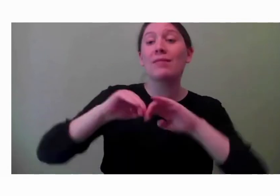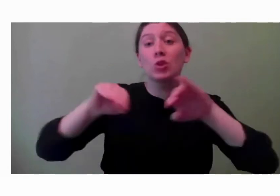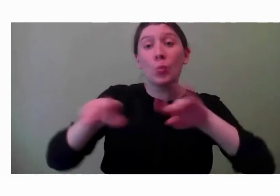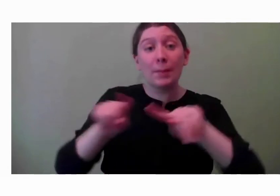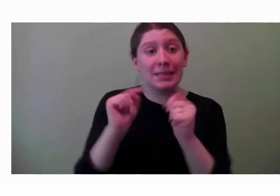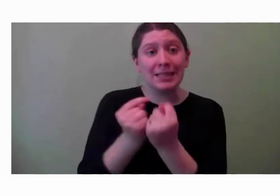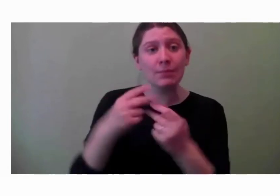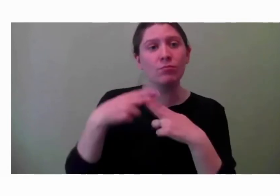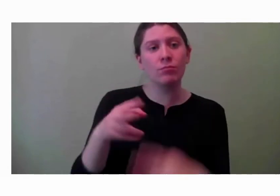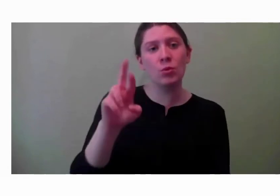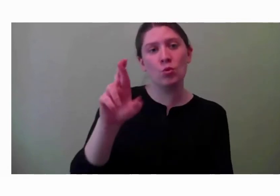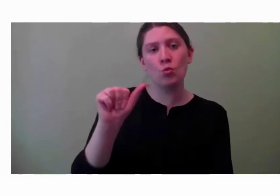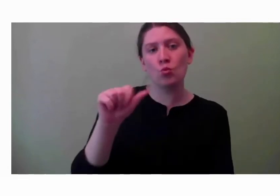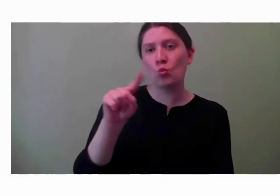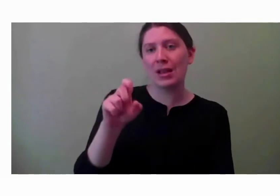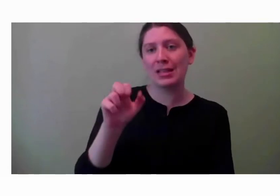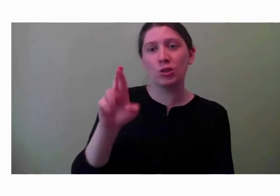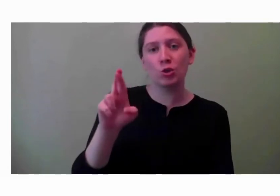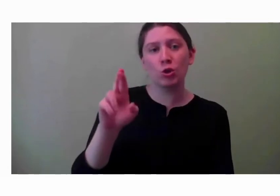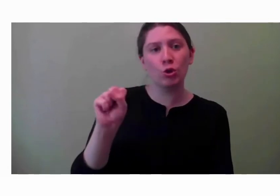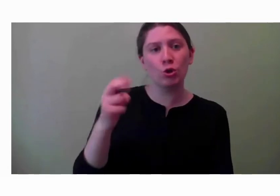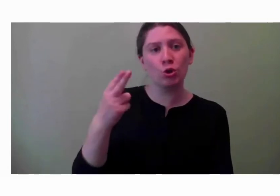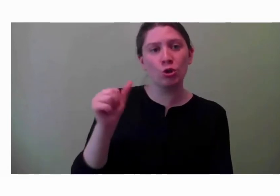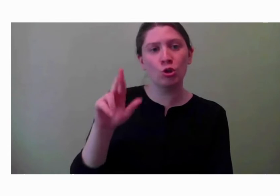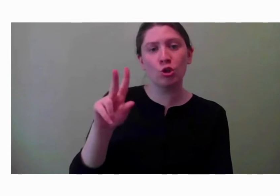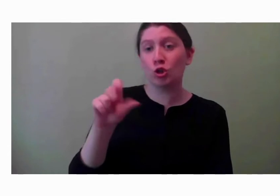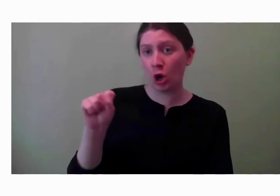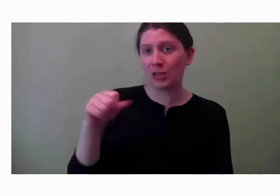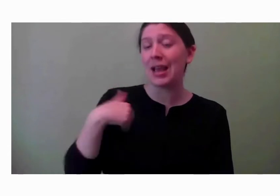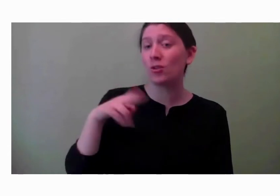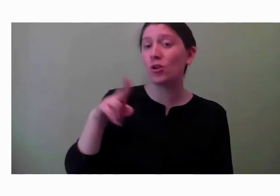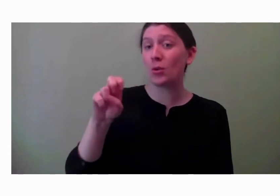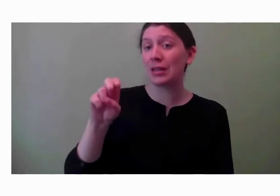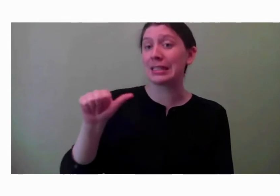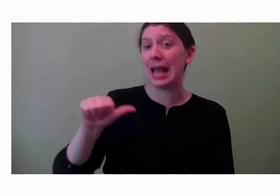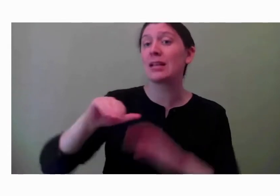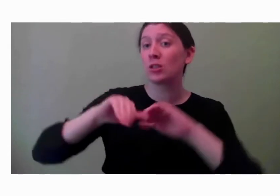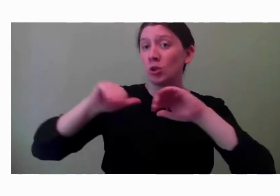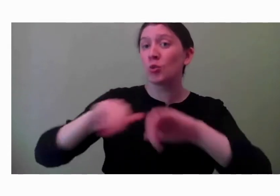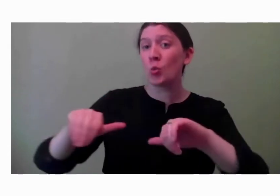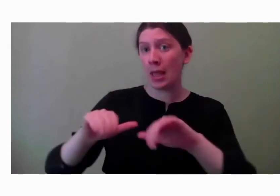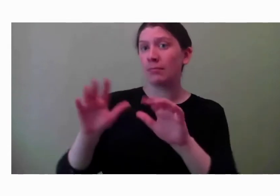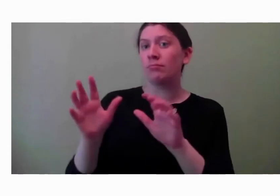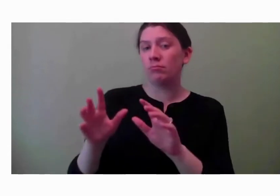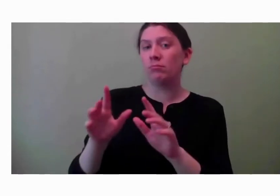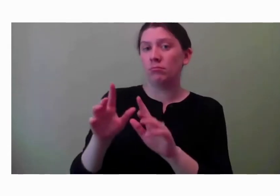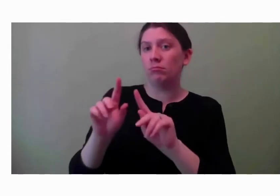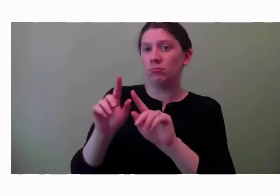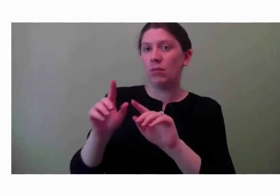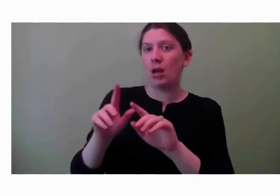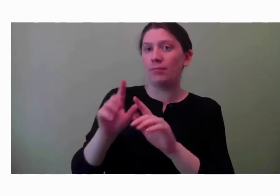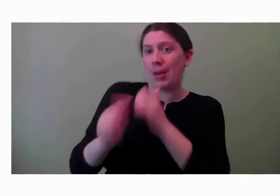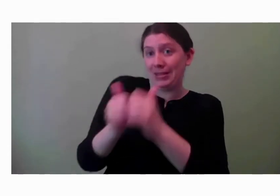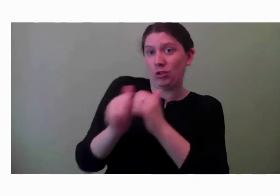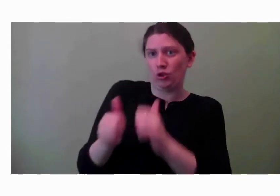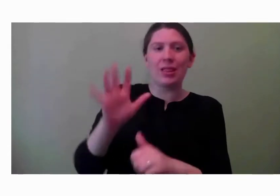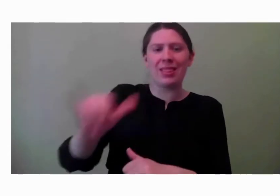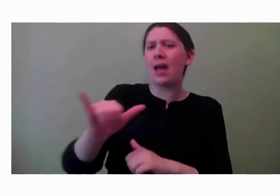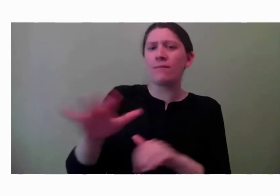compete in USA swim meets throughout the year. And that's like a fully inclusive environment as well. So, mean, we're competing not